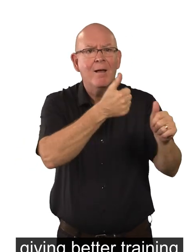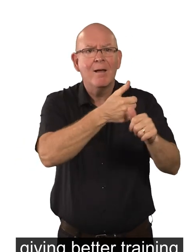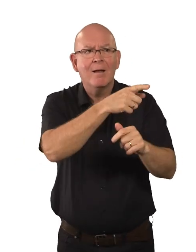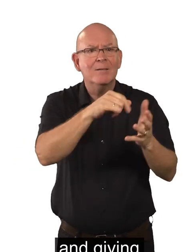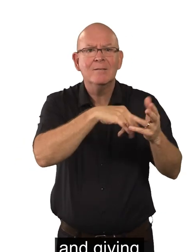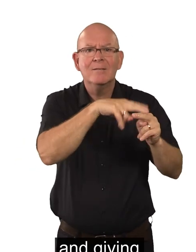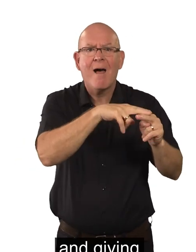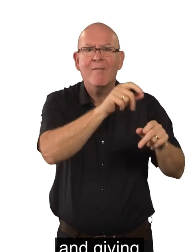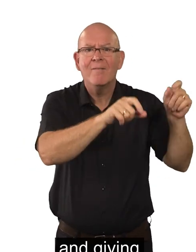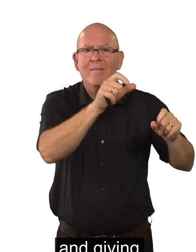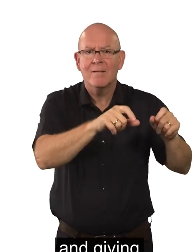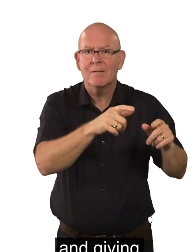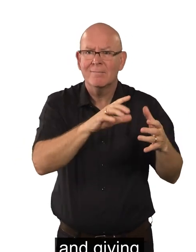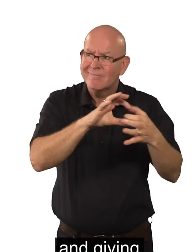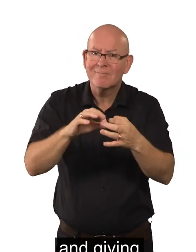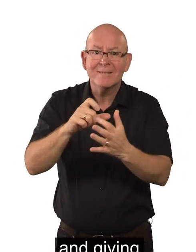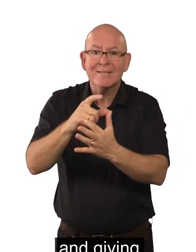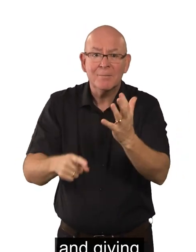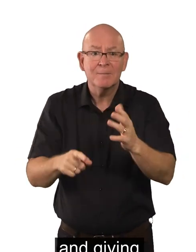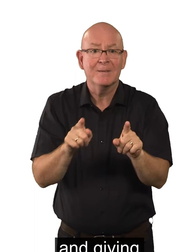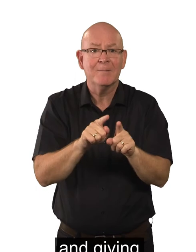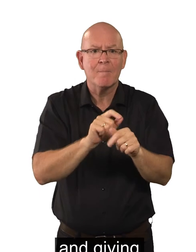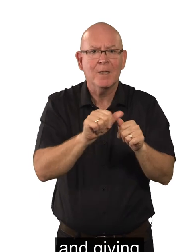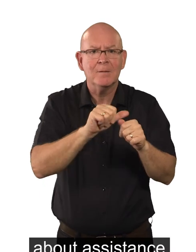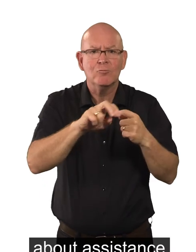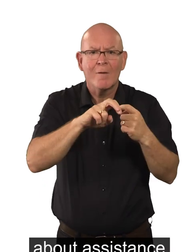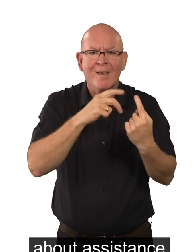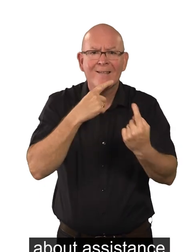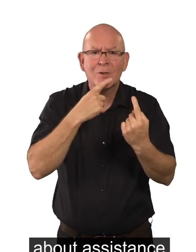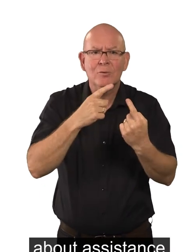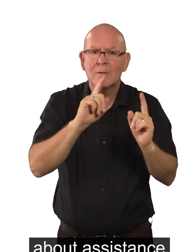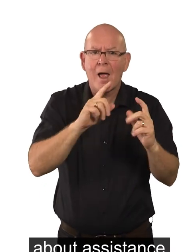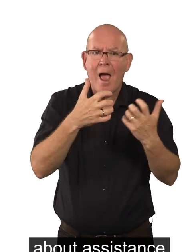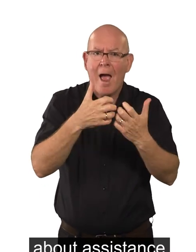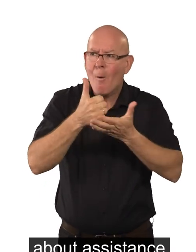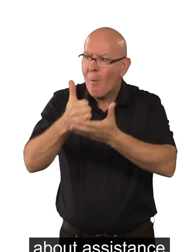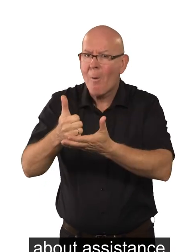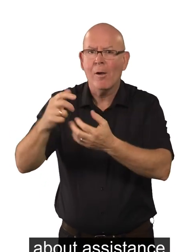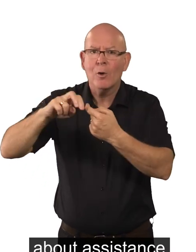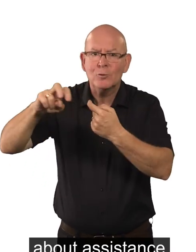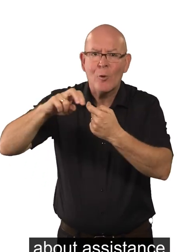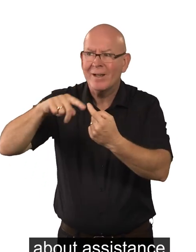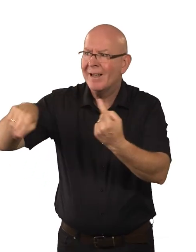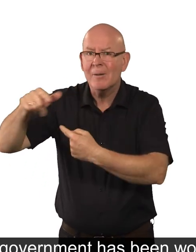disability, and giving better travel information about assistance and journeys to people.